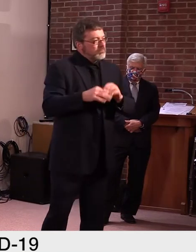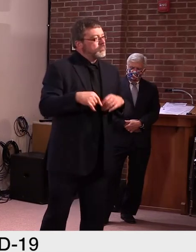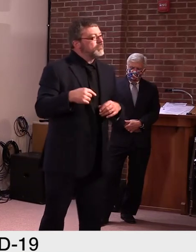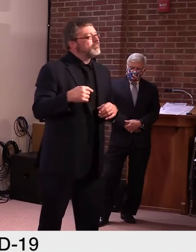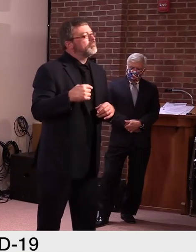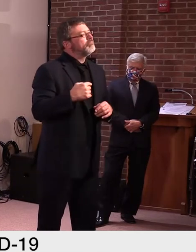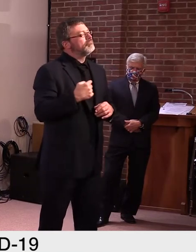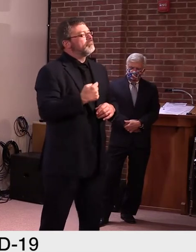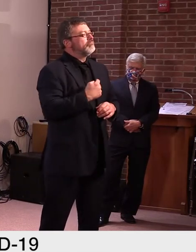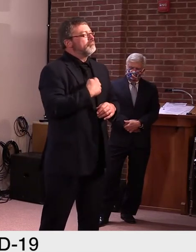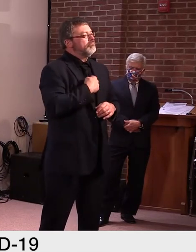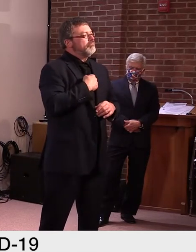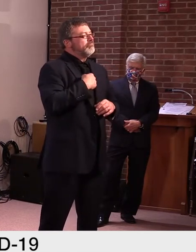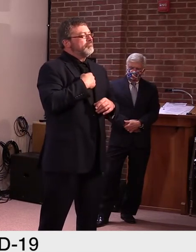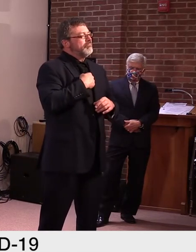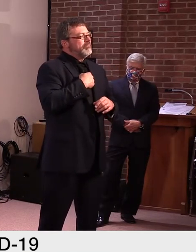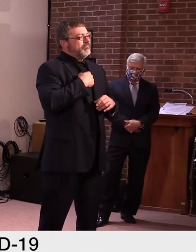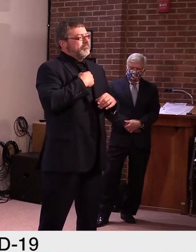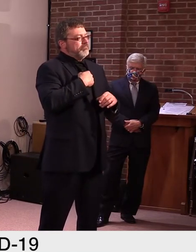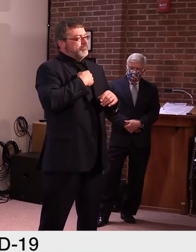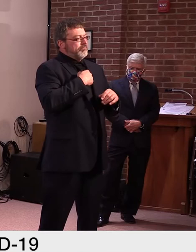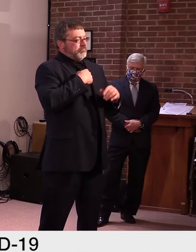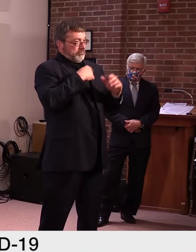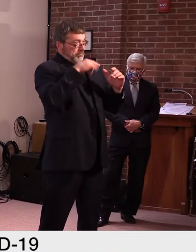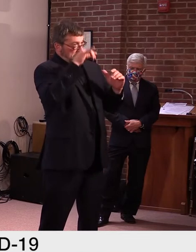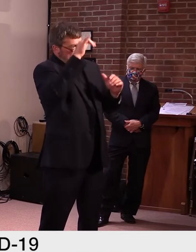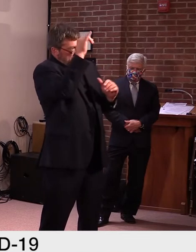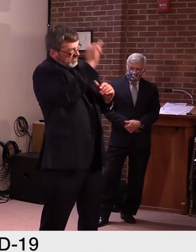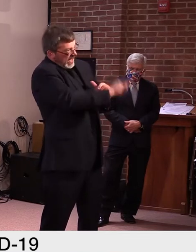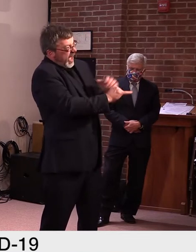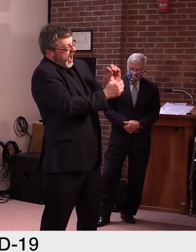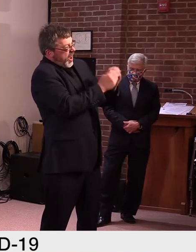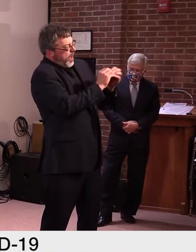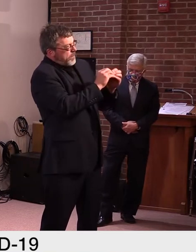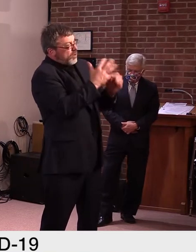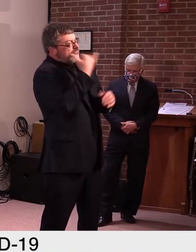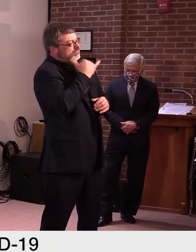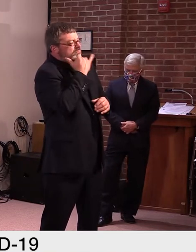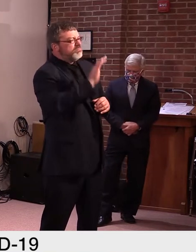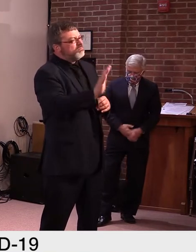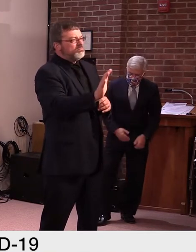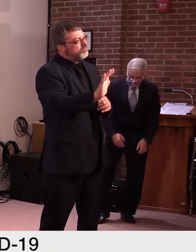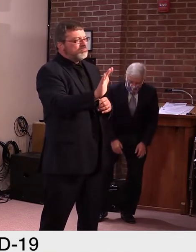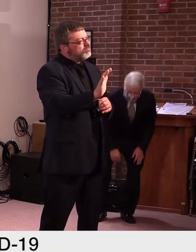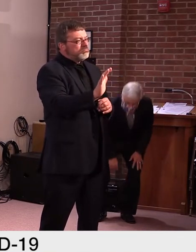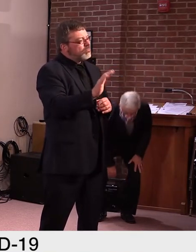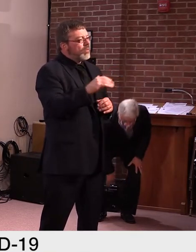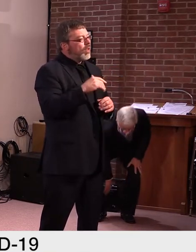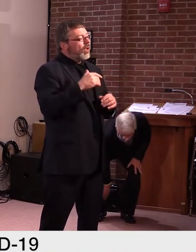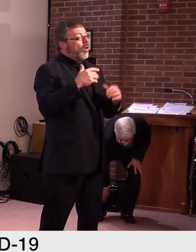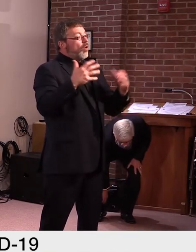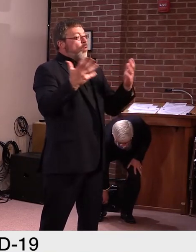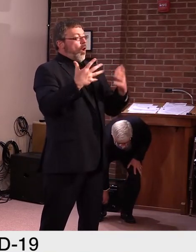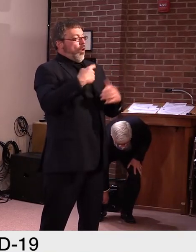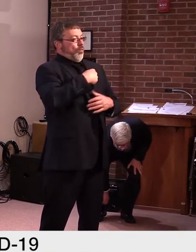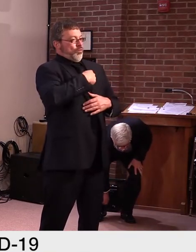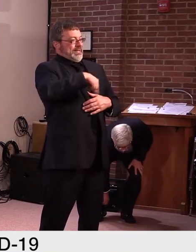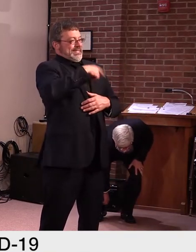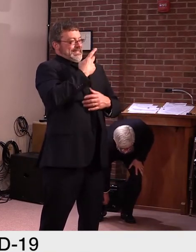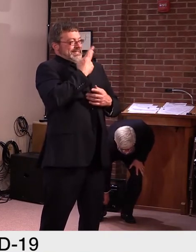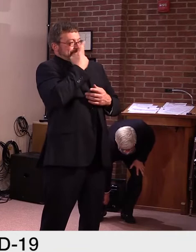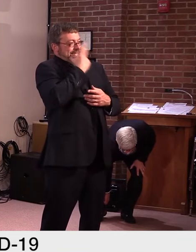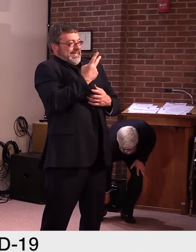not necessarily that the data or the numbers are inaccurate. The problem that we see in the numbers that are being